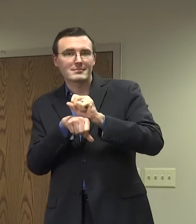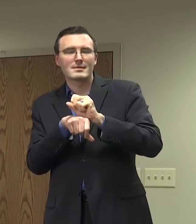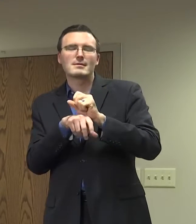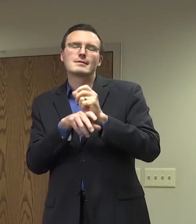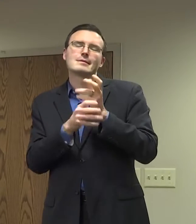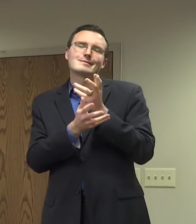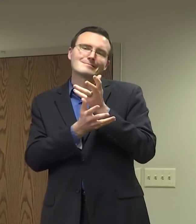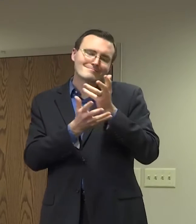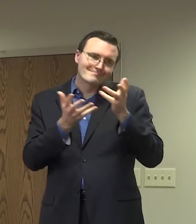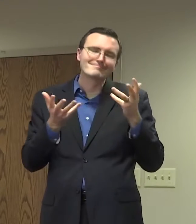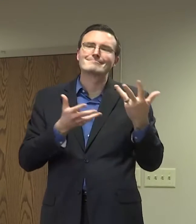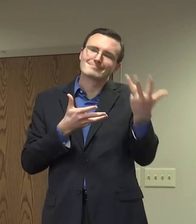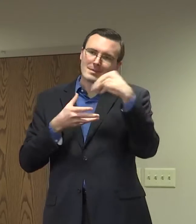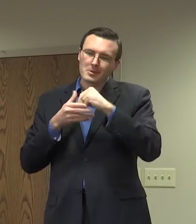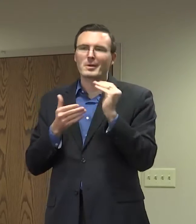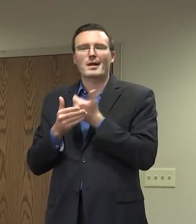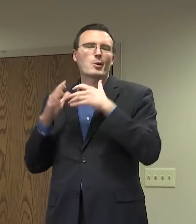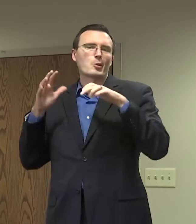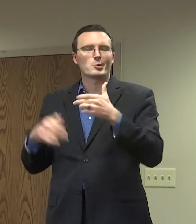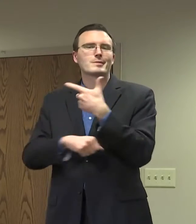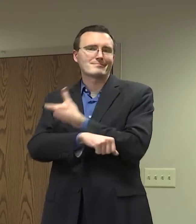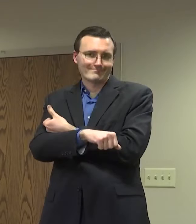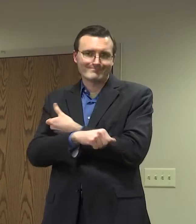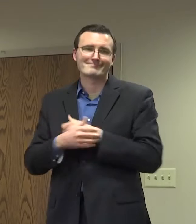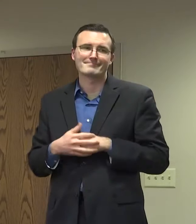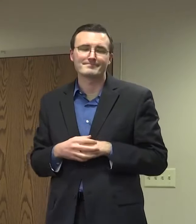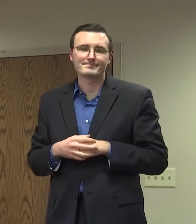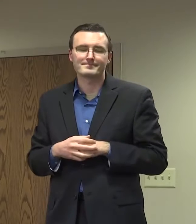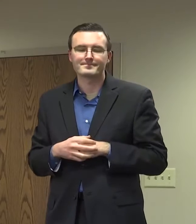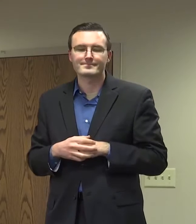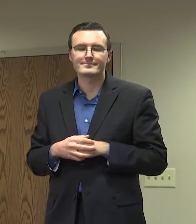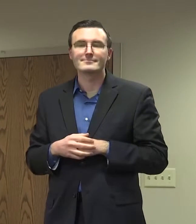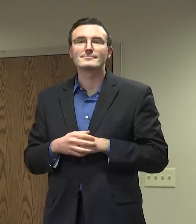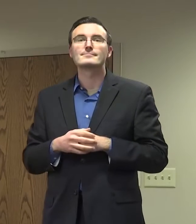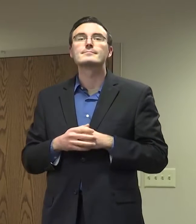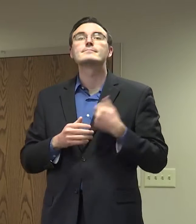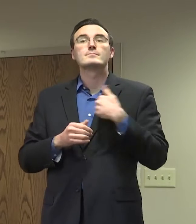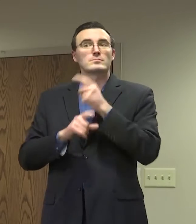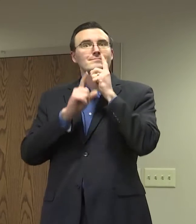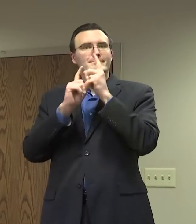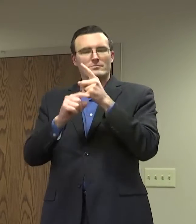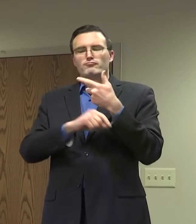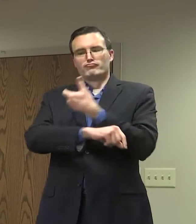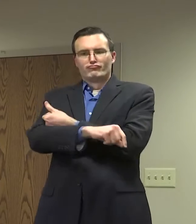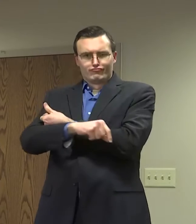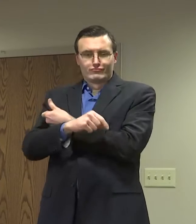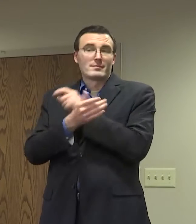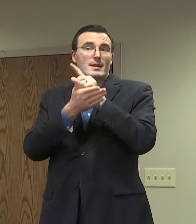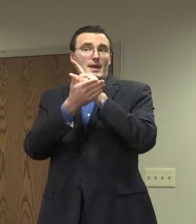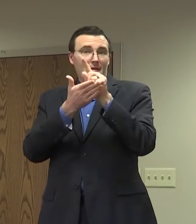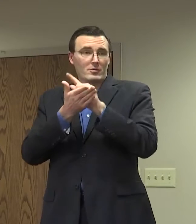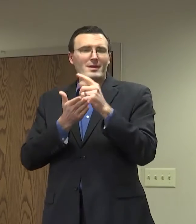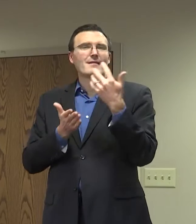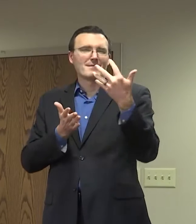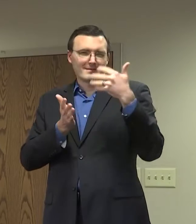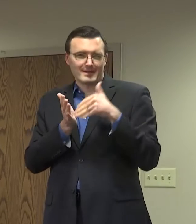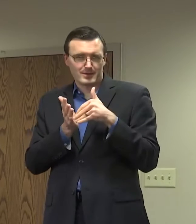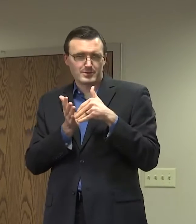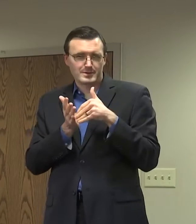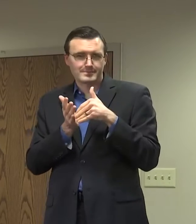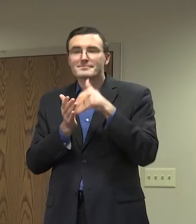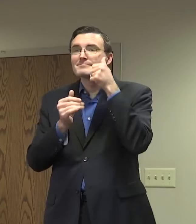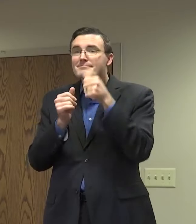care systems, we continue to want to provide collectively 5,000 vaccinations per week. And I remind everyone, these are your community